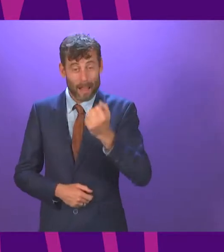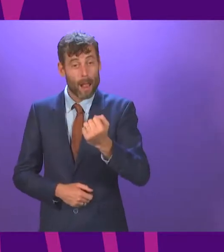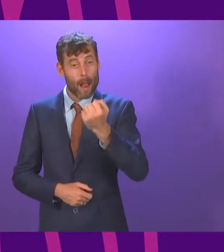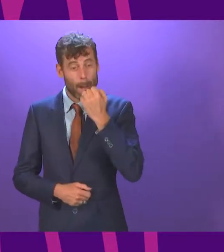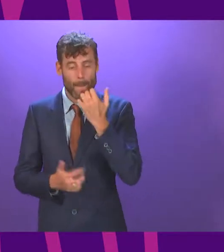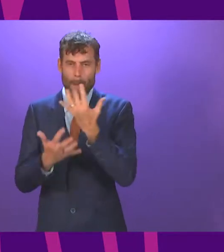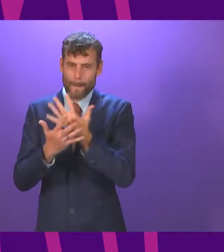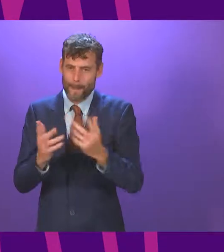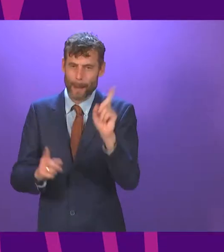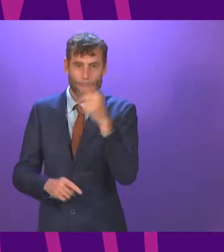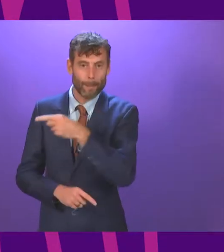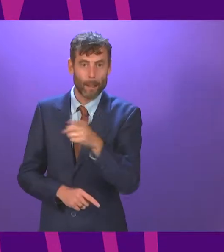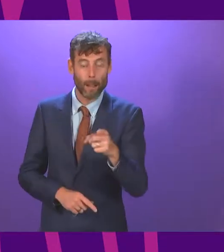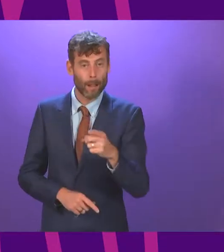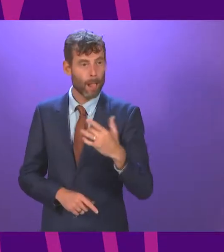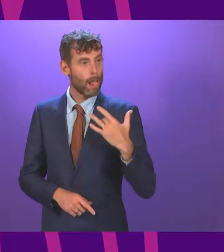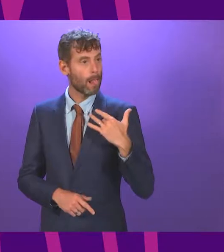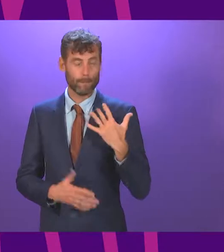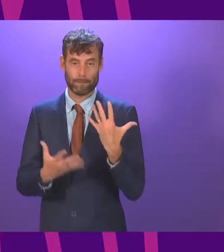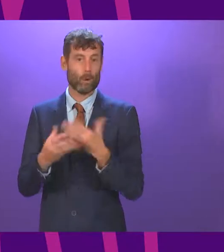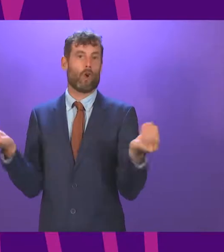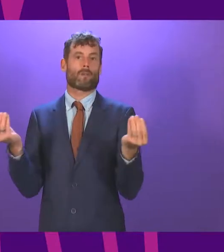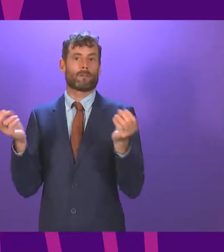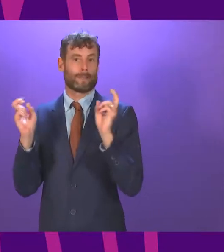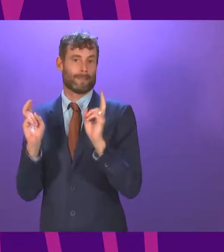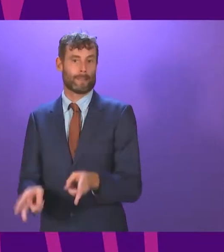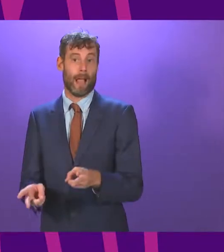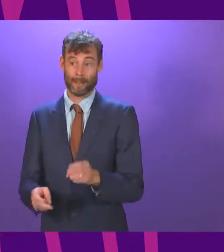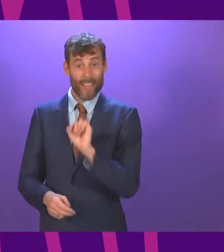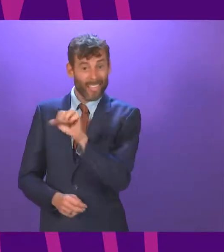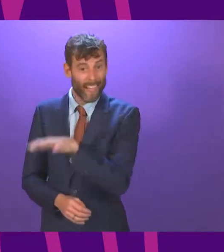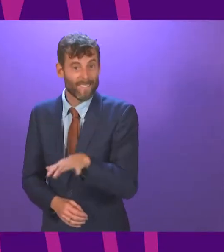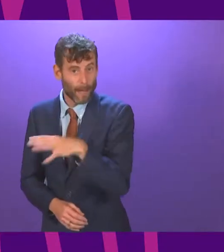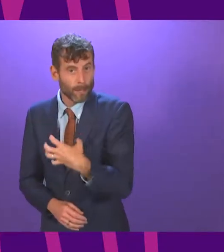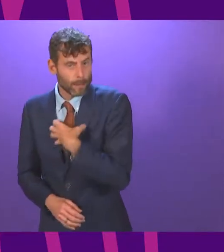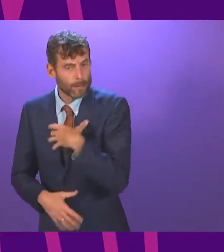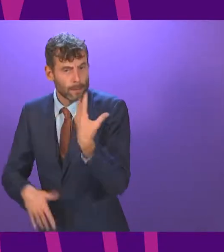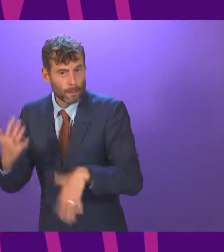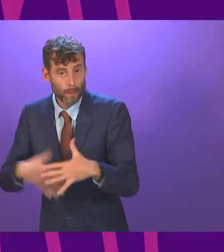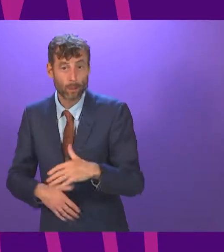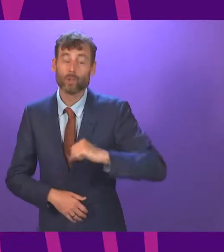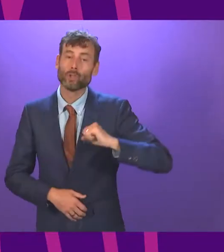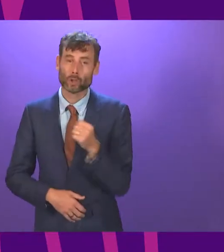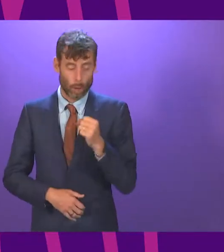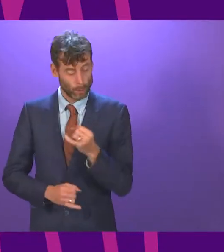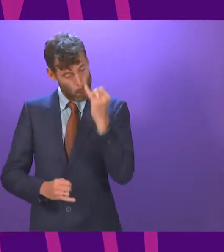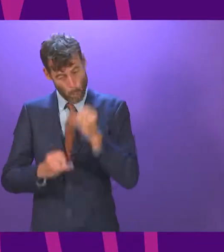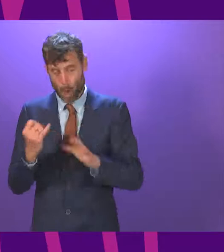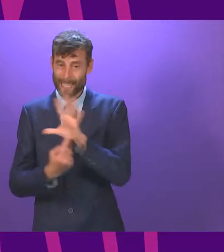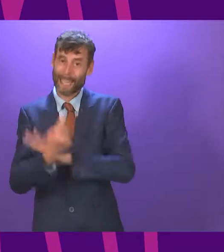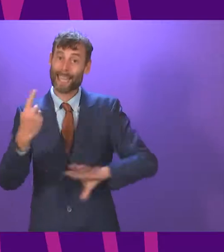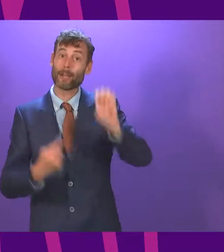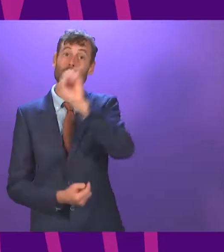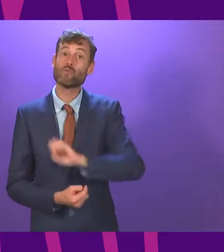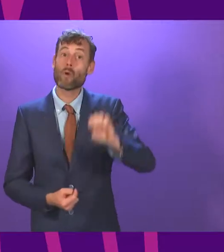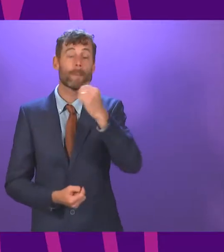short and families left devastated. Scotland remains the drug death capital of Europe and the Deputy First Minister had nothing